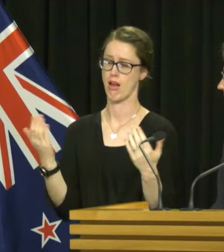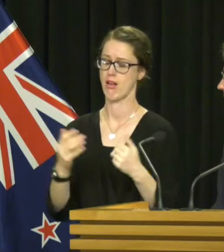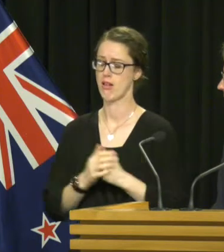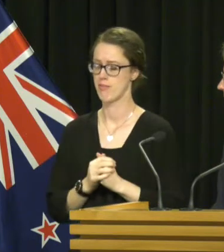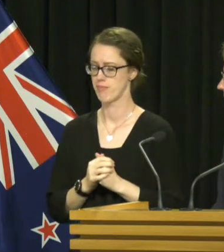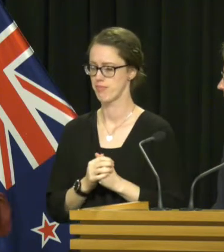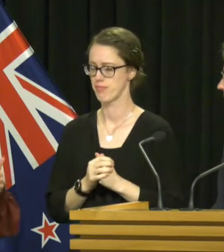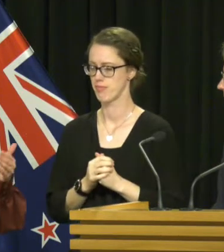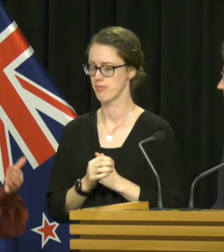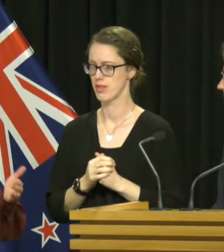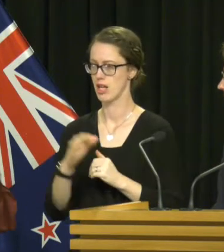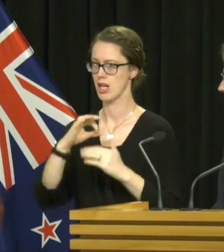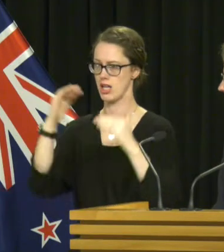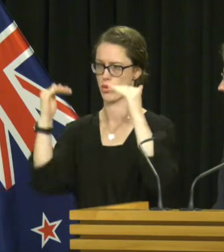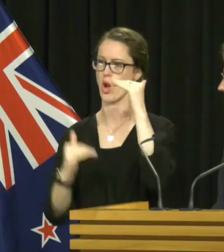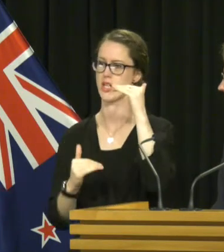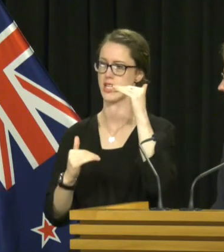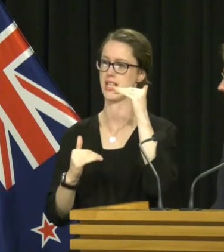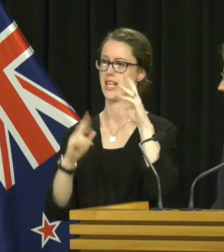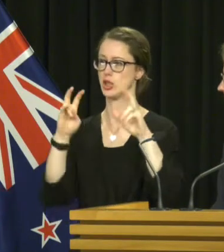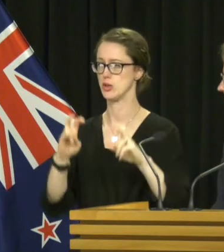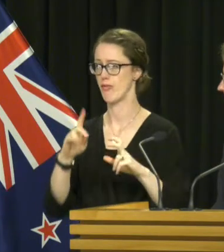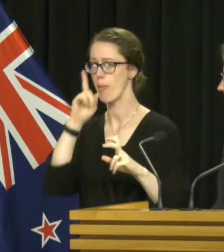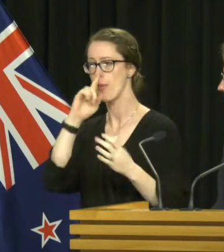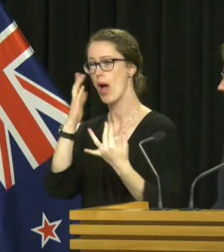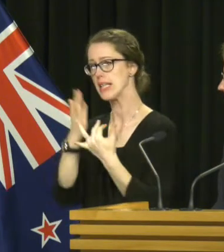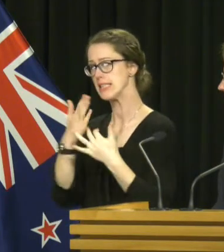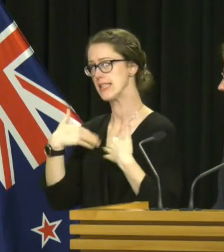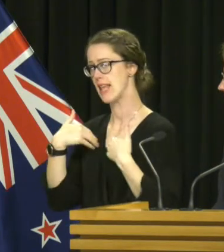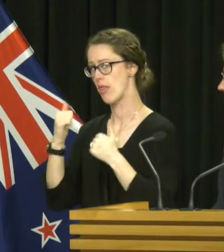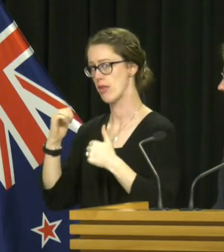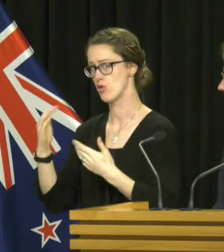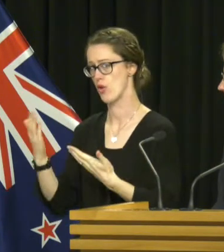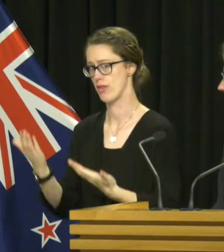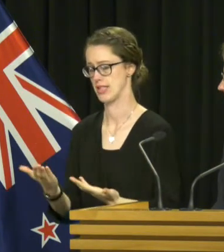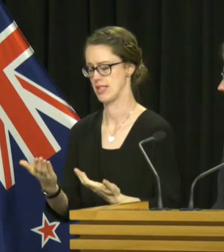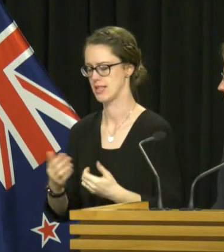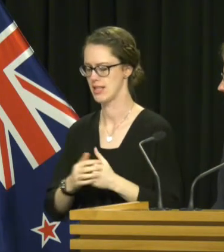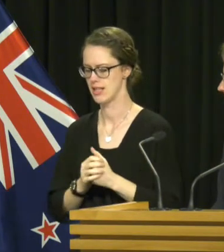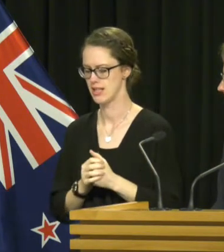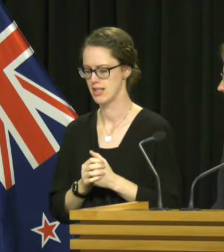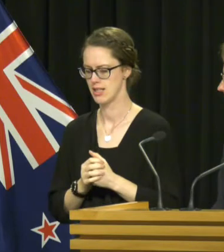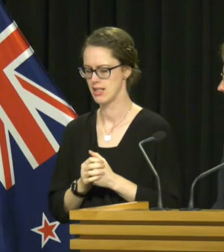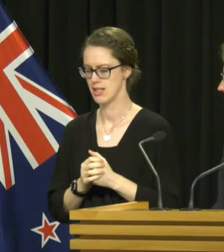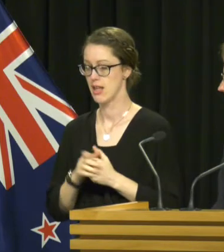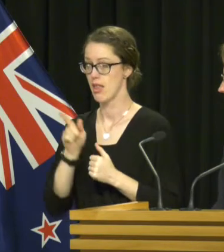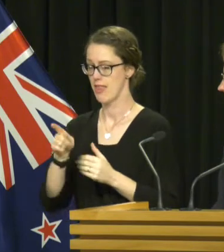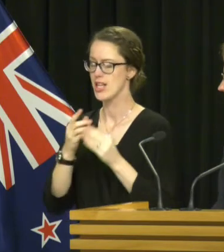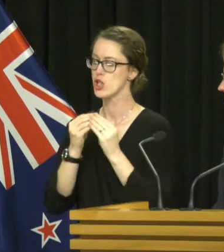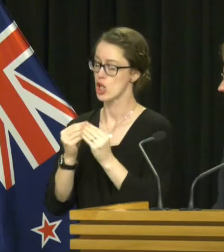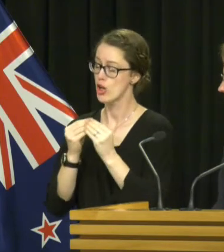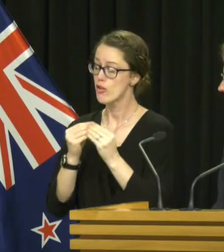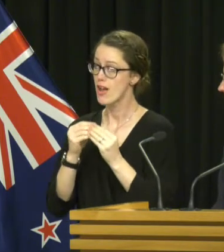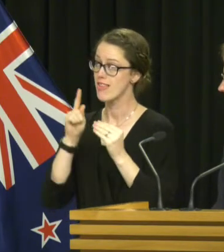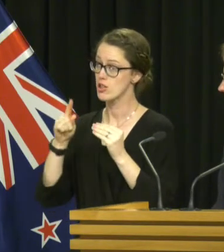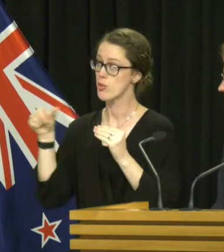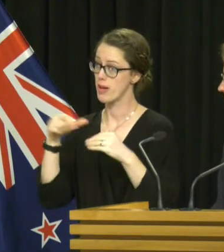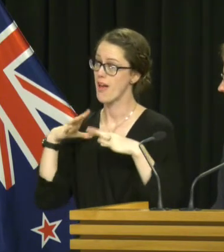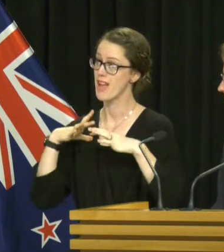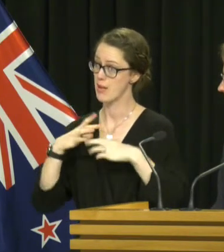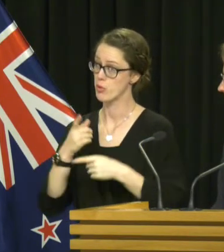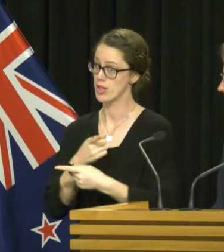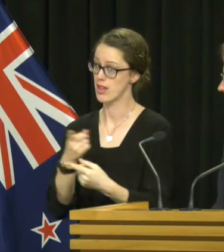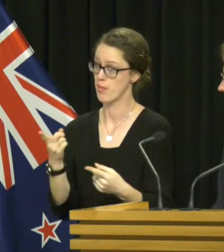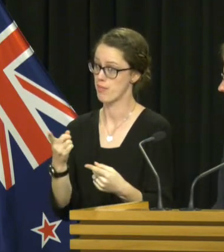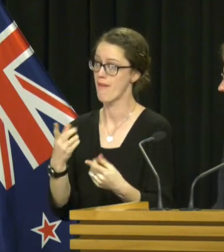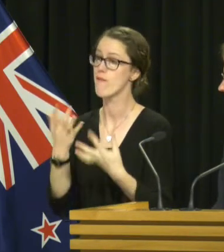have an inequality and equity issue with people accessing the health services that they not only deserve, but that are made available to